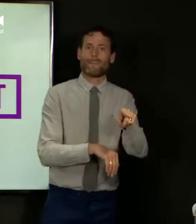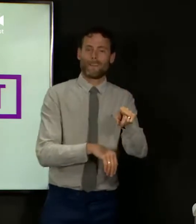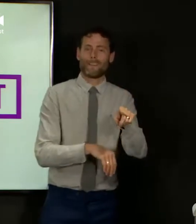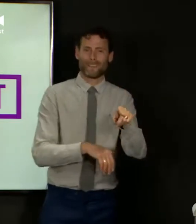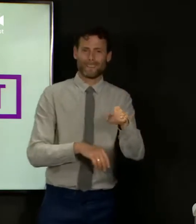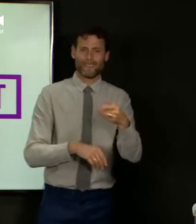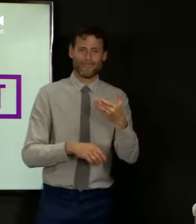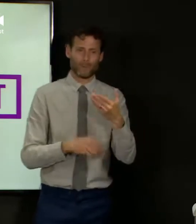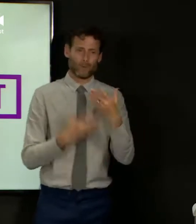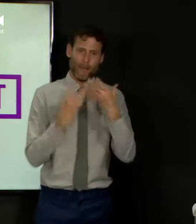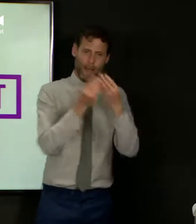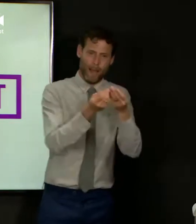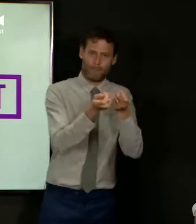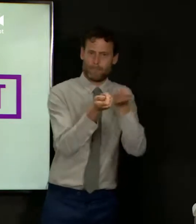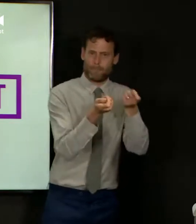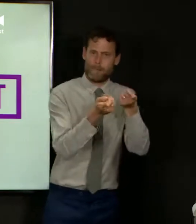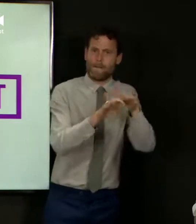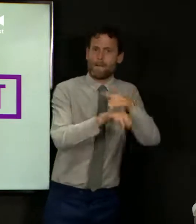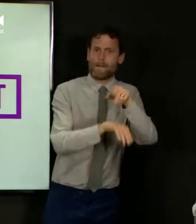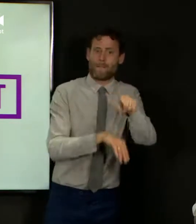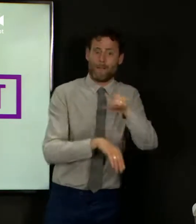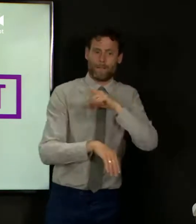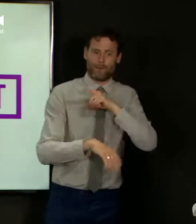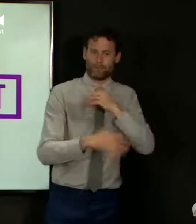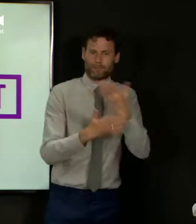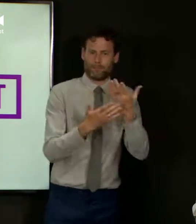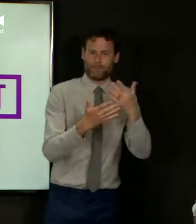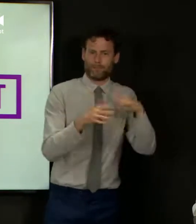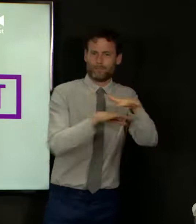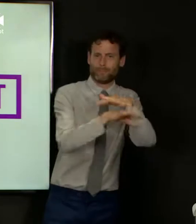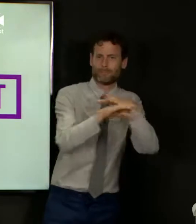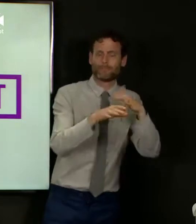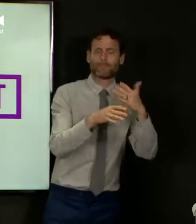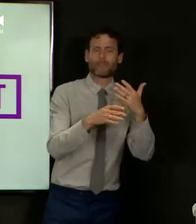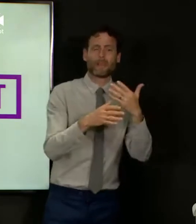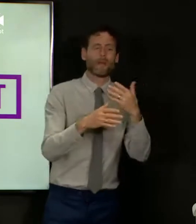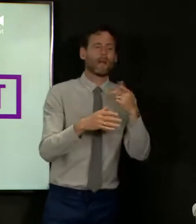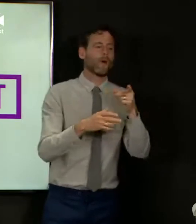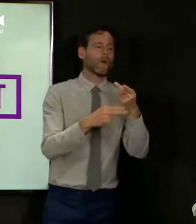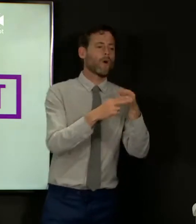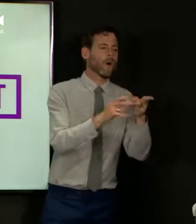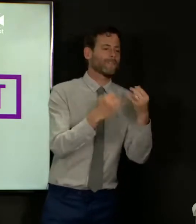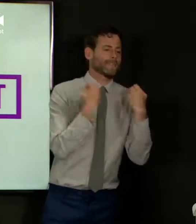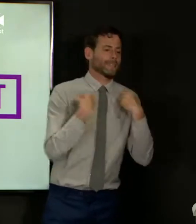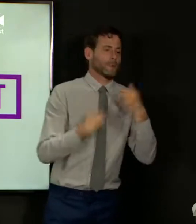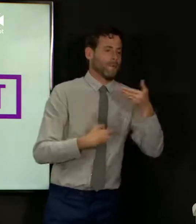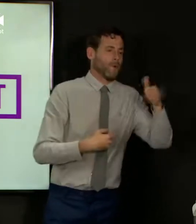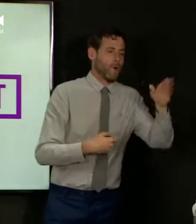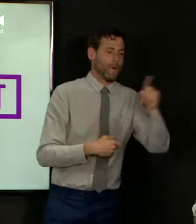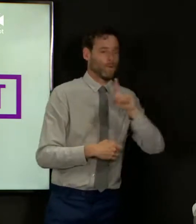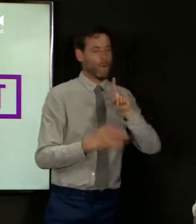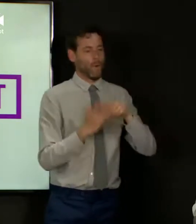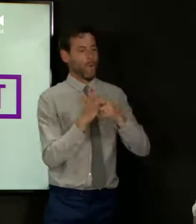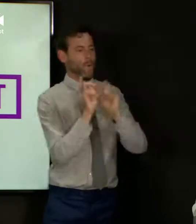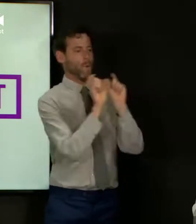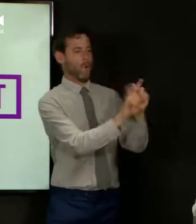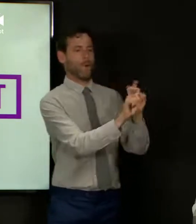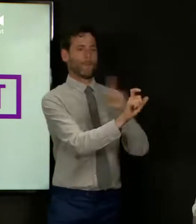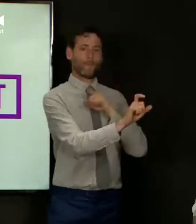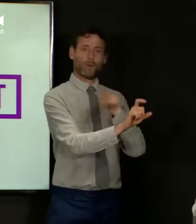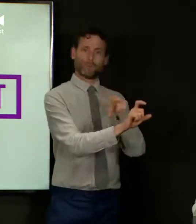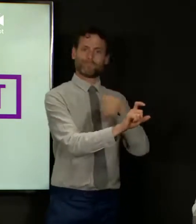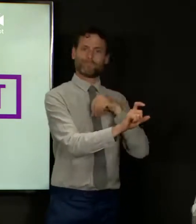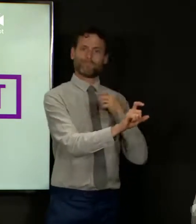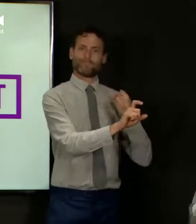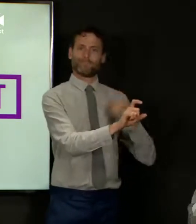home to help them in those circumstances where other staff are absent because they have the virus.